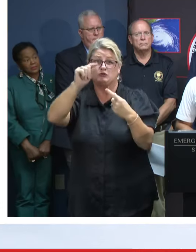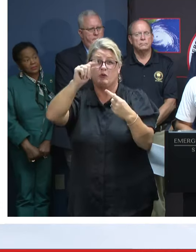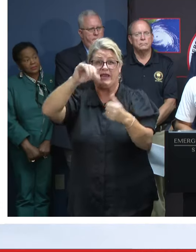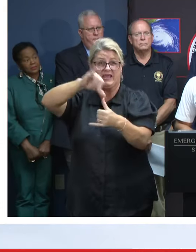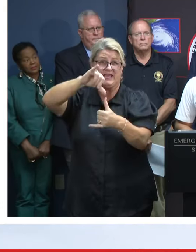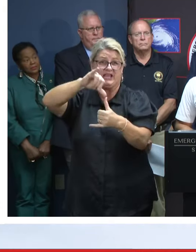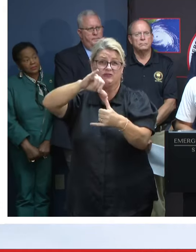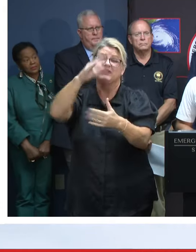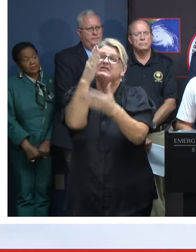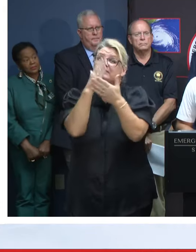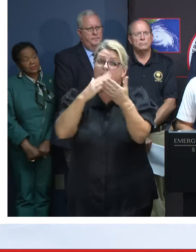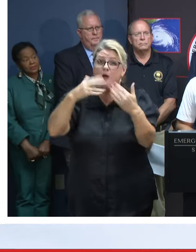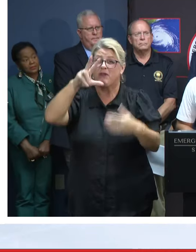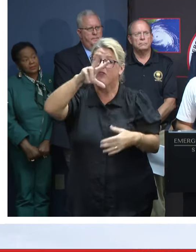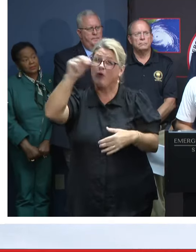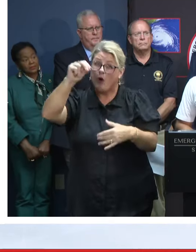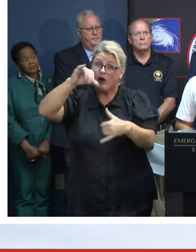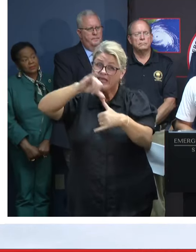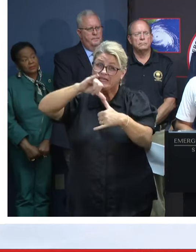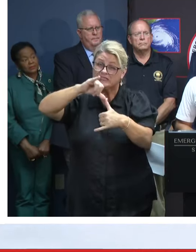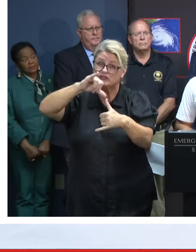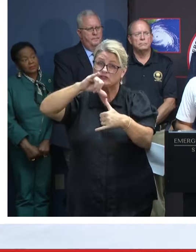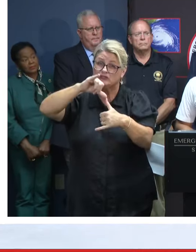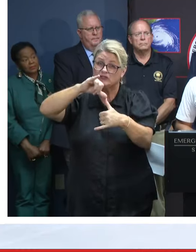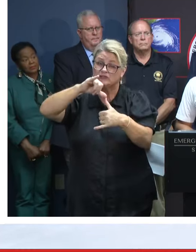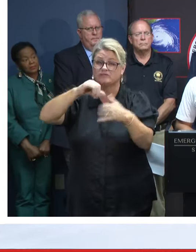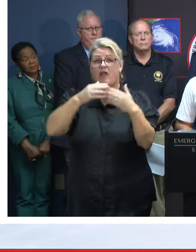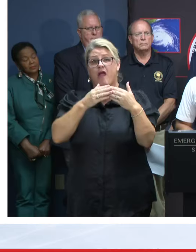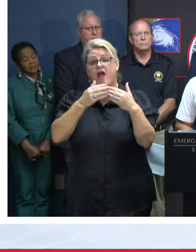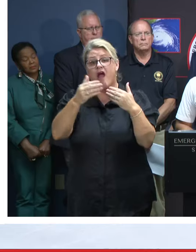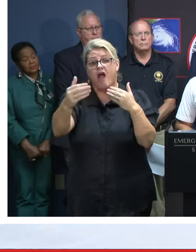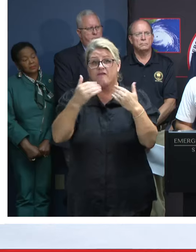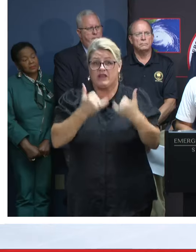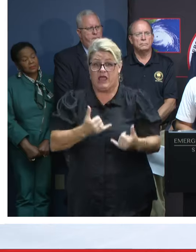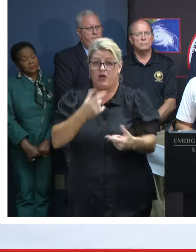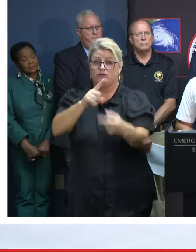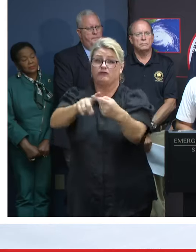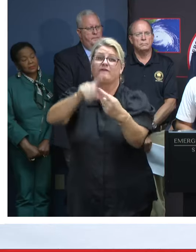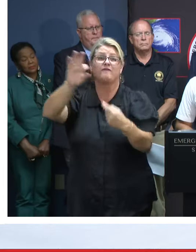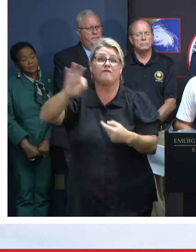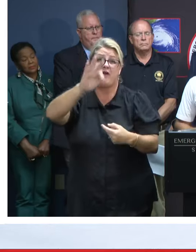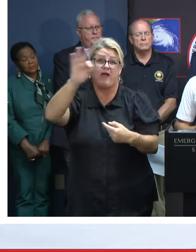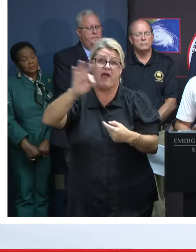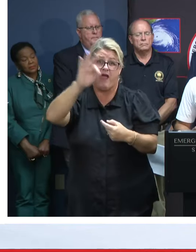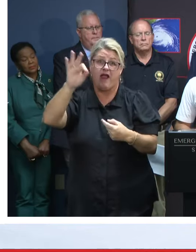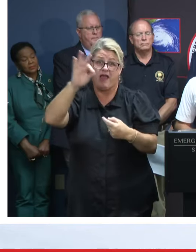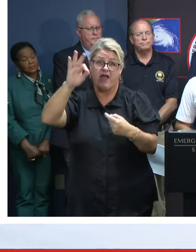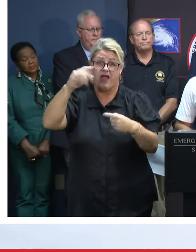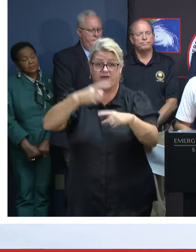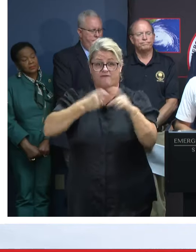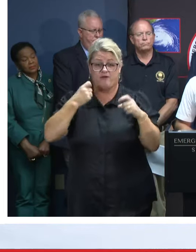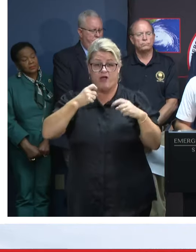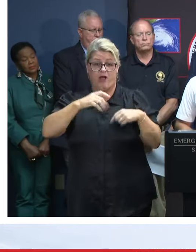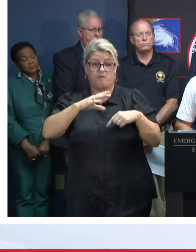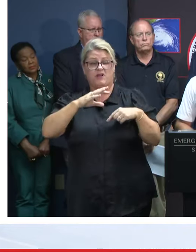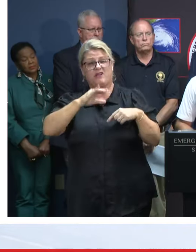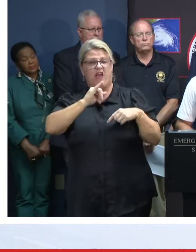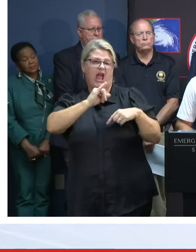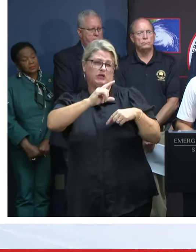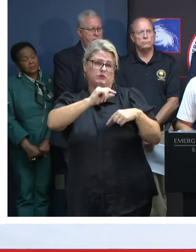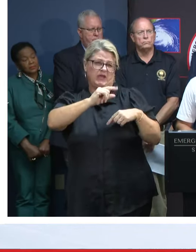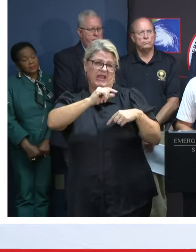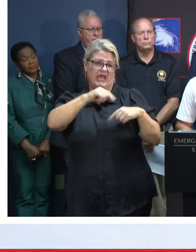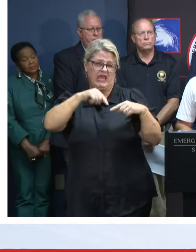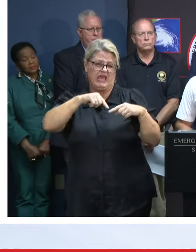amounts up to 30 inches possible through Friday across the eastern half of the state, especially east of, I'd say, the I-20